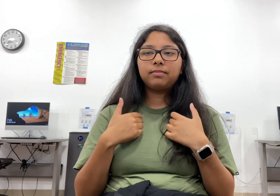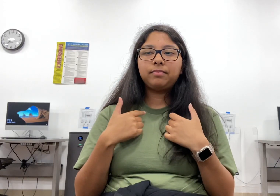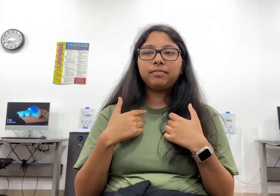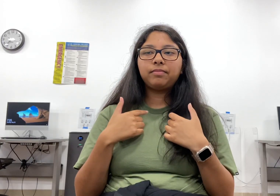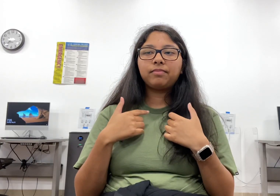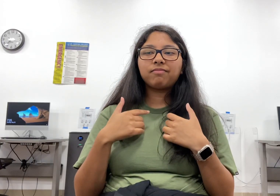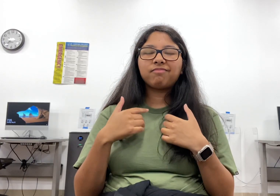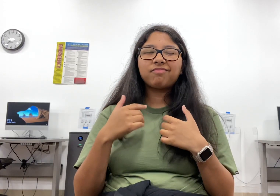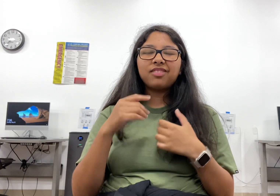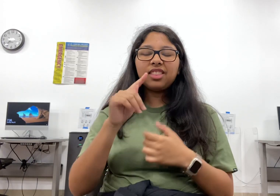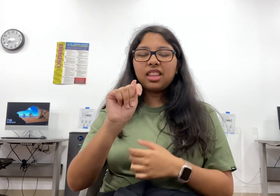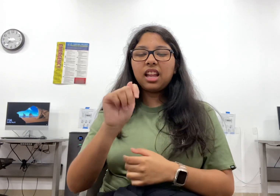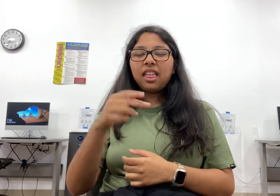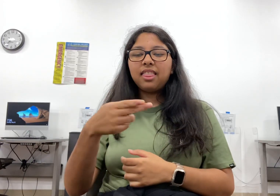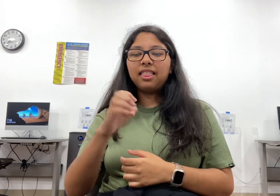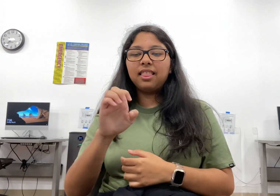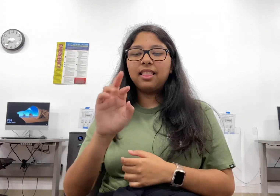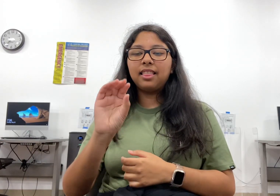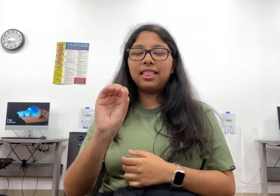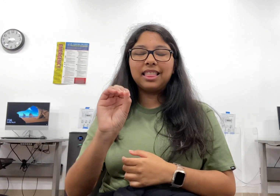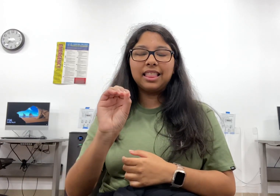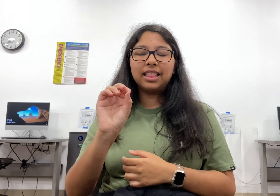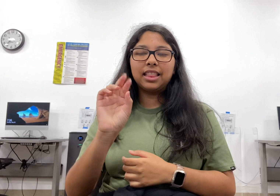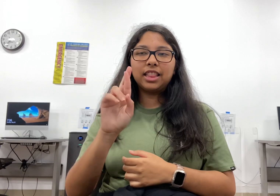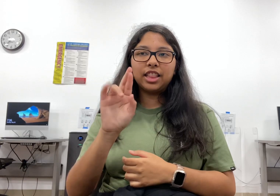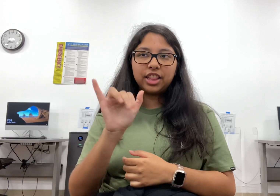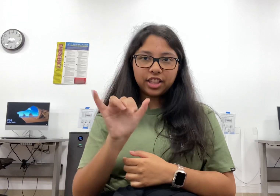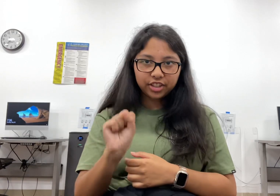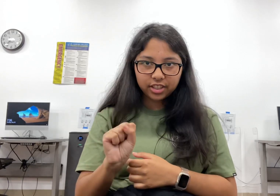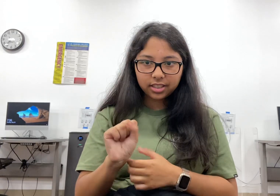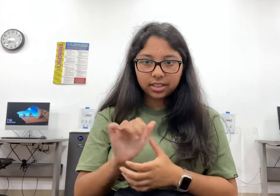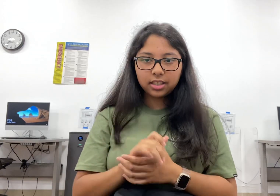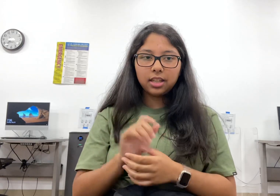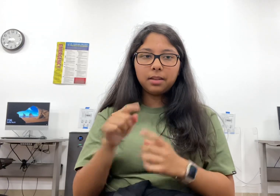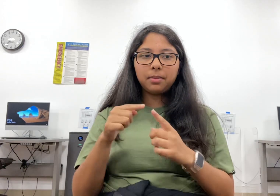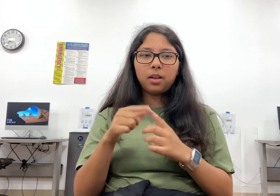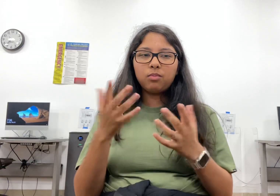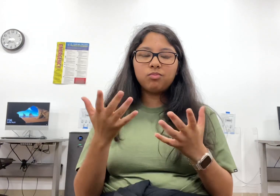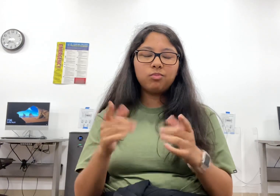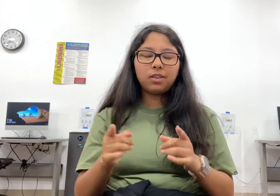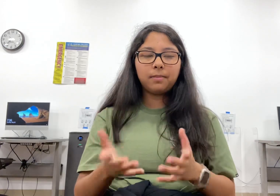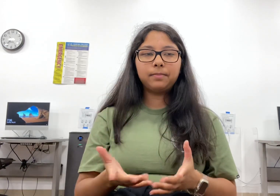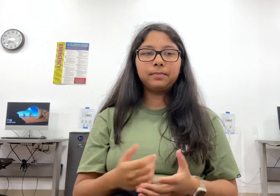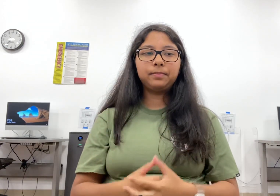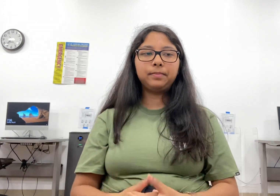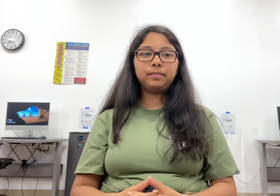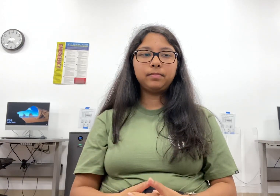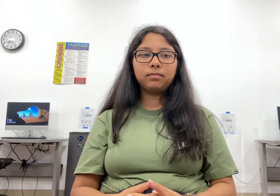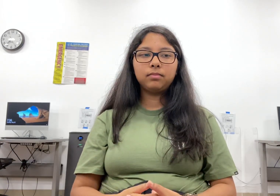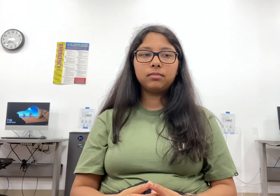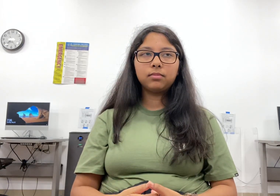Experts agree that a pure form of the Stone Age existed in Catalina Island